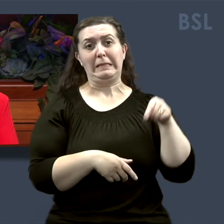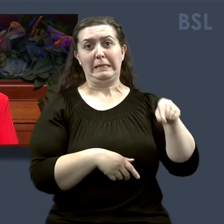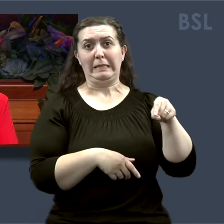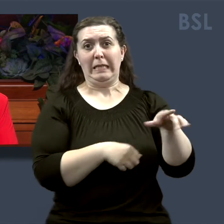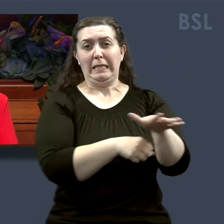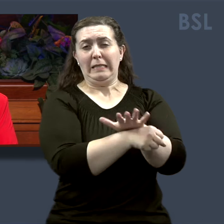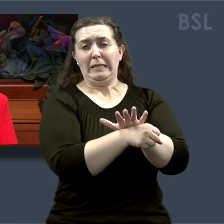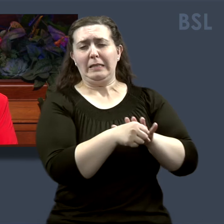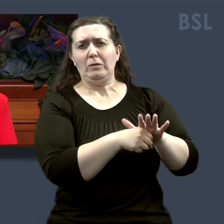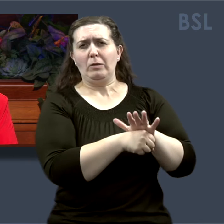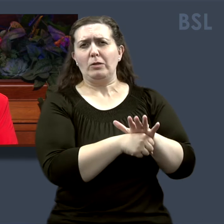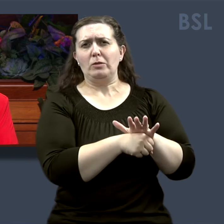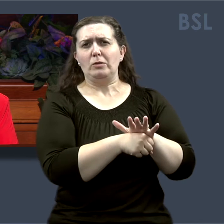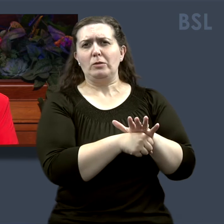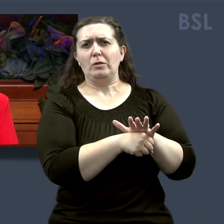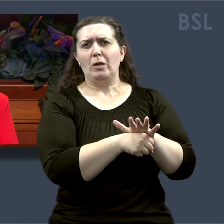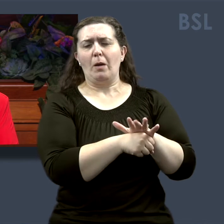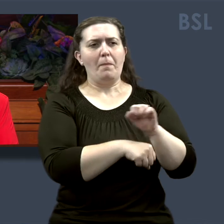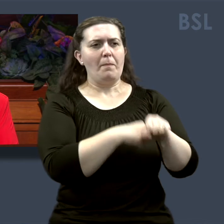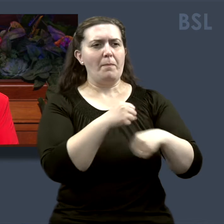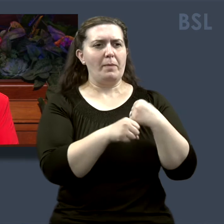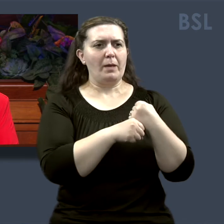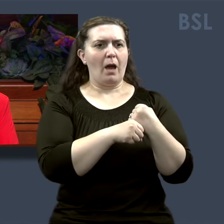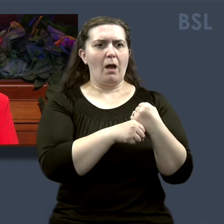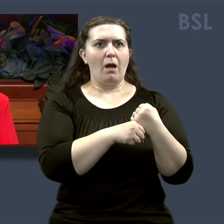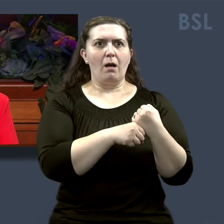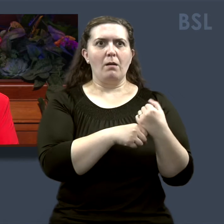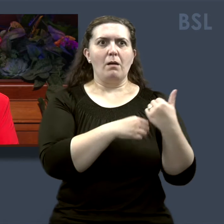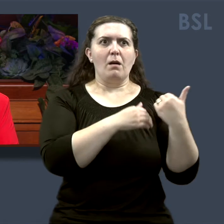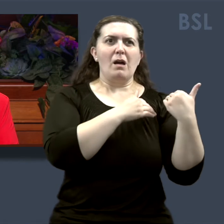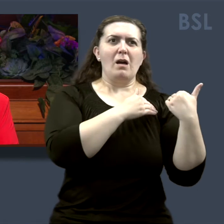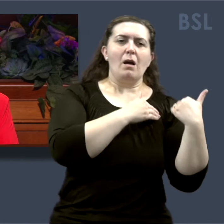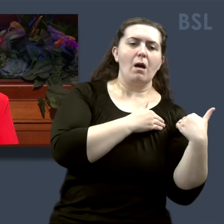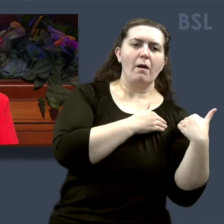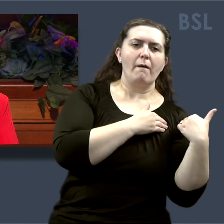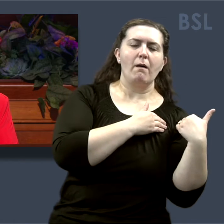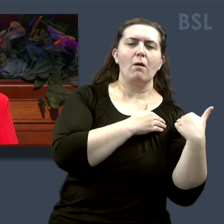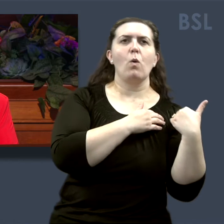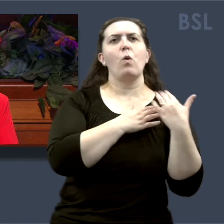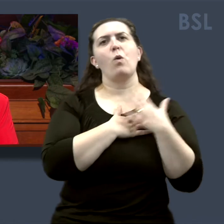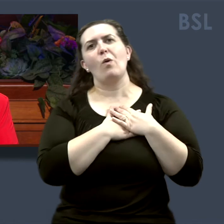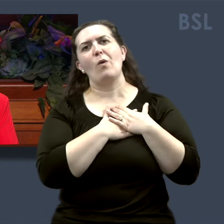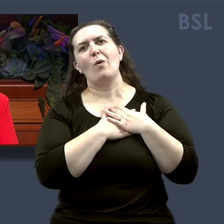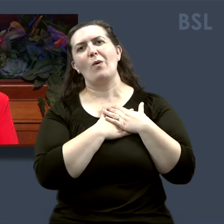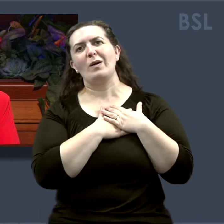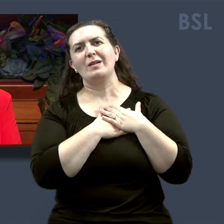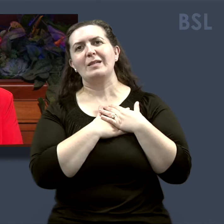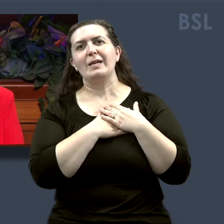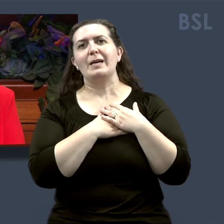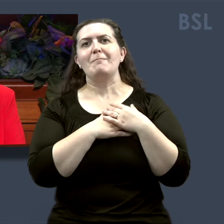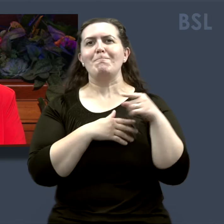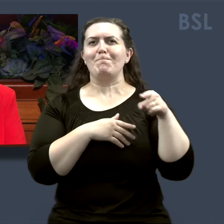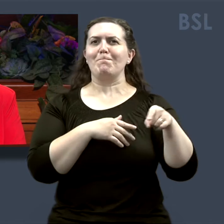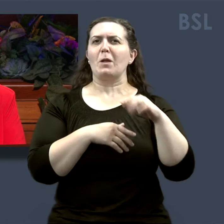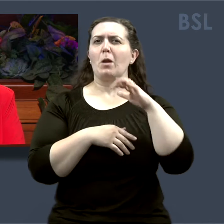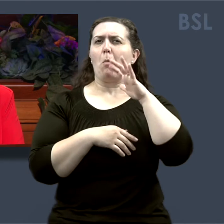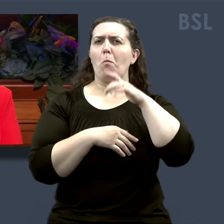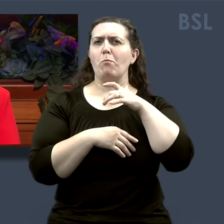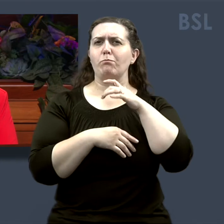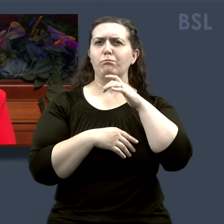loving circumstances, burdens have often been lifted on both sides. Elder Joseph B. Worthlin, quoting